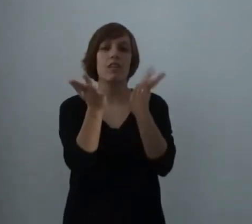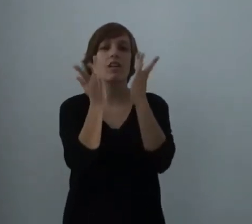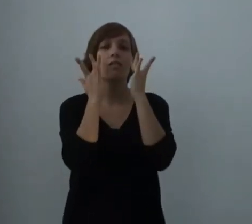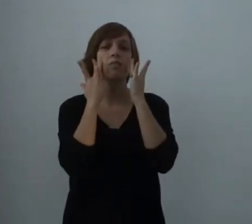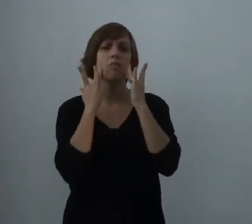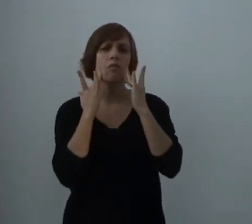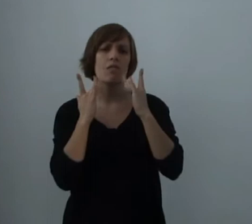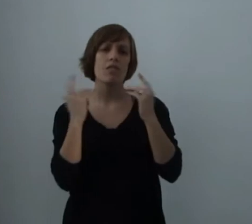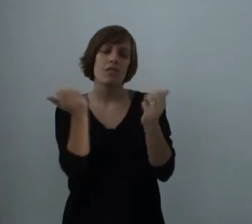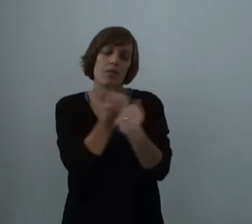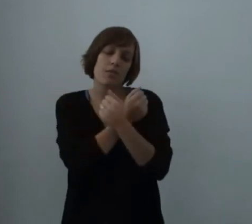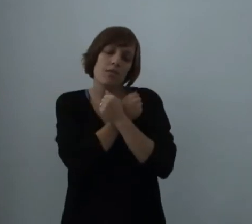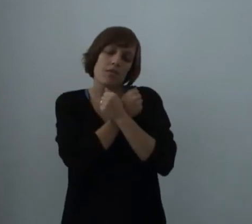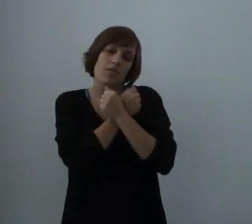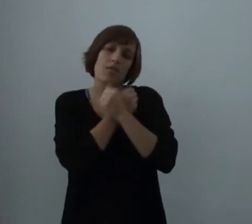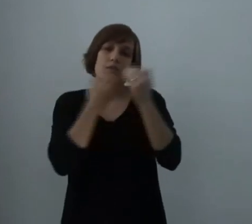dear, their dwelling place.